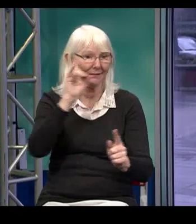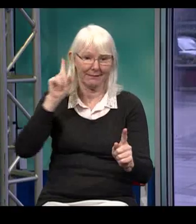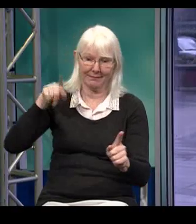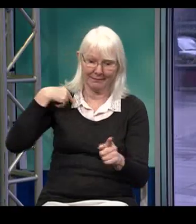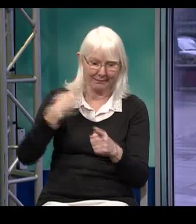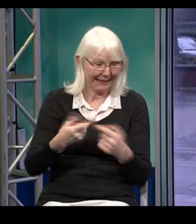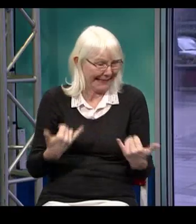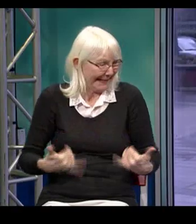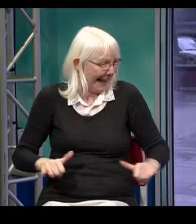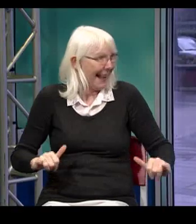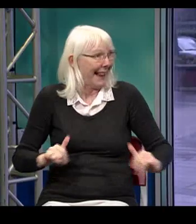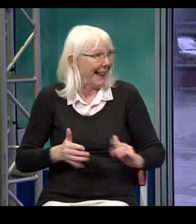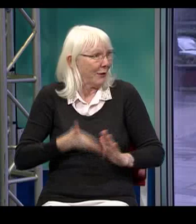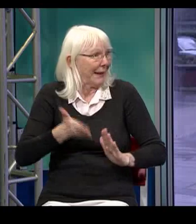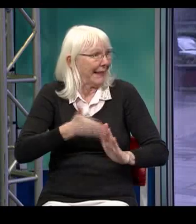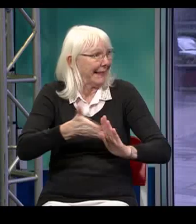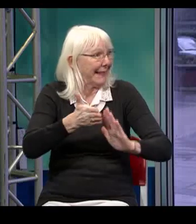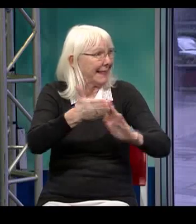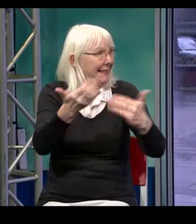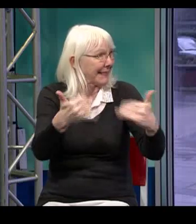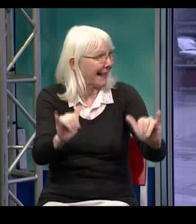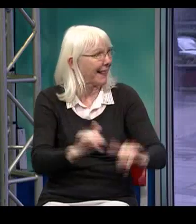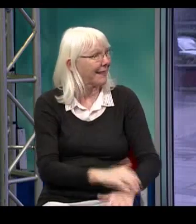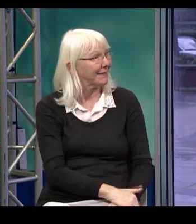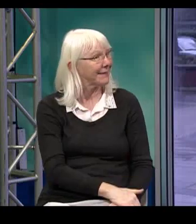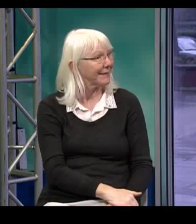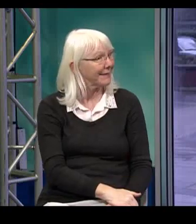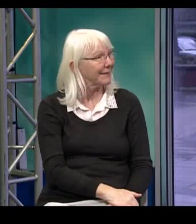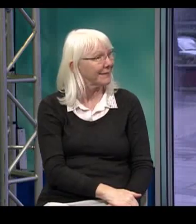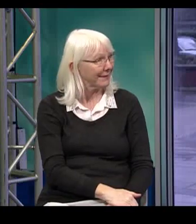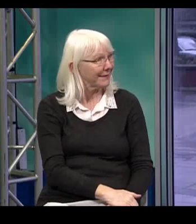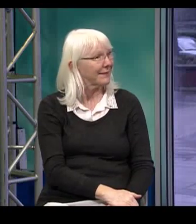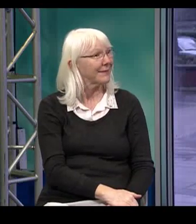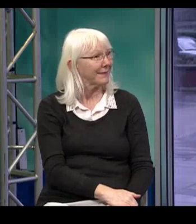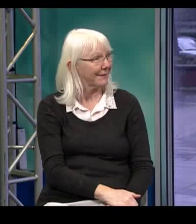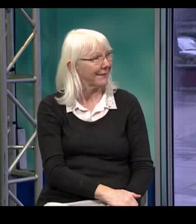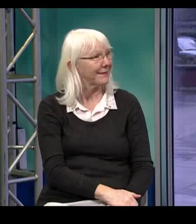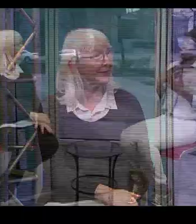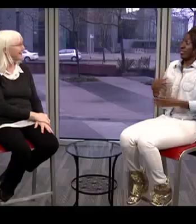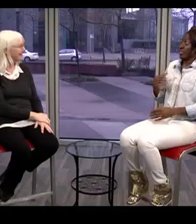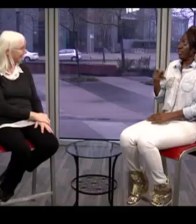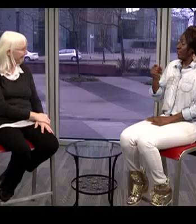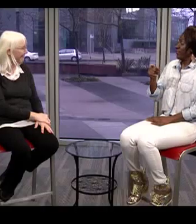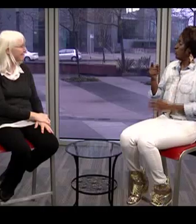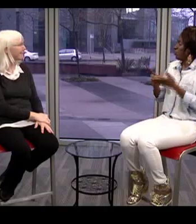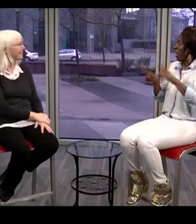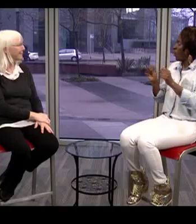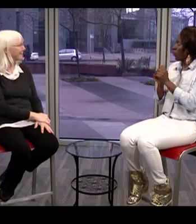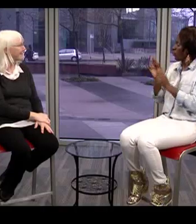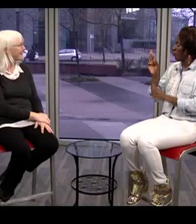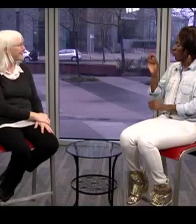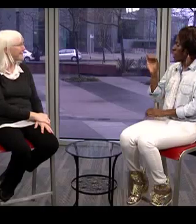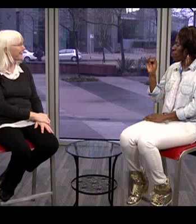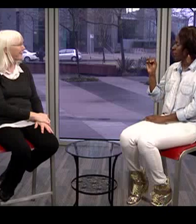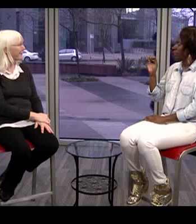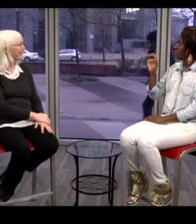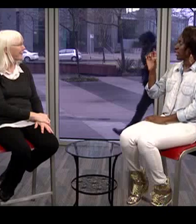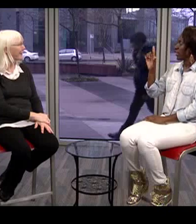October 9, 1998, until today, we've been running strong. Oh, good. Wow. That's great to hear. So what happened with